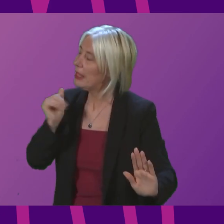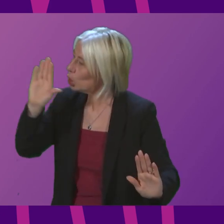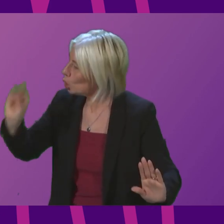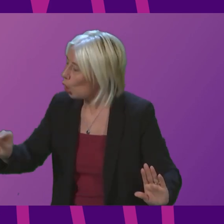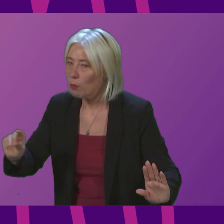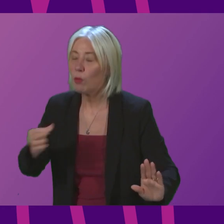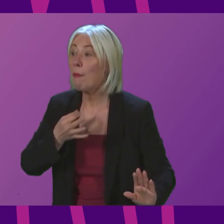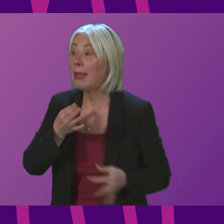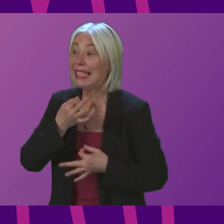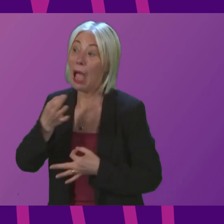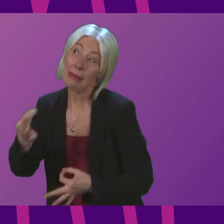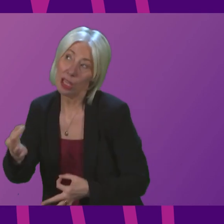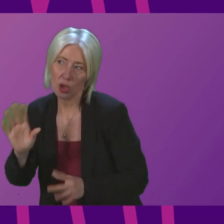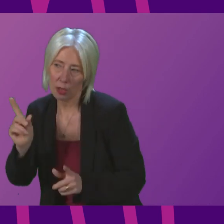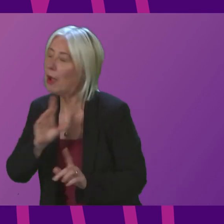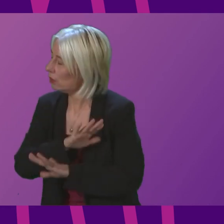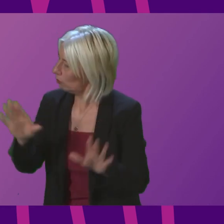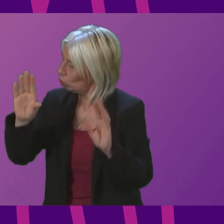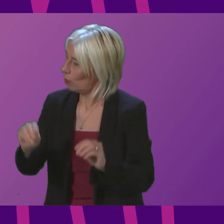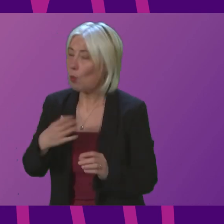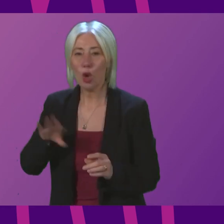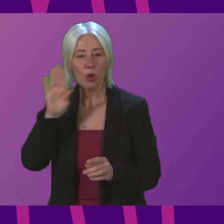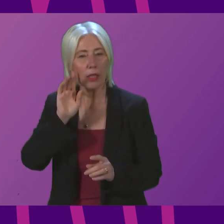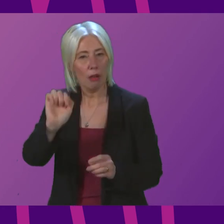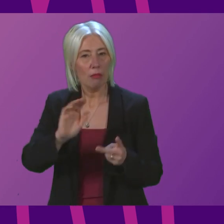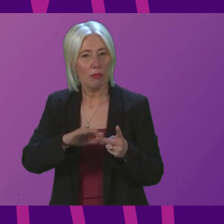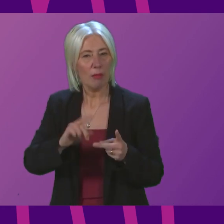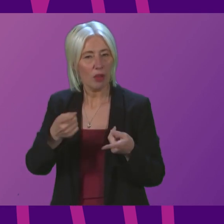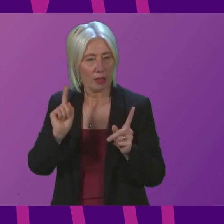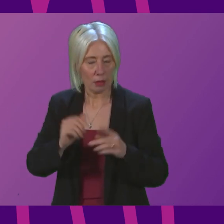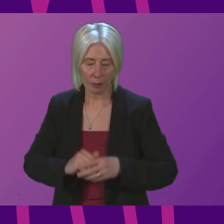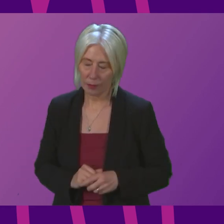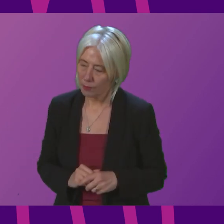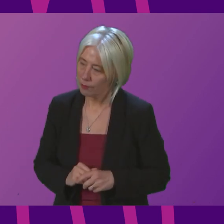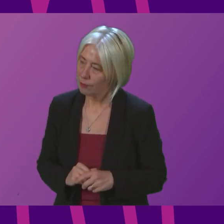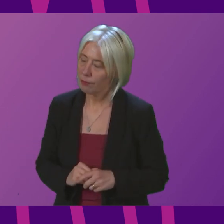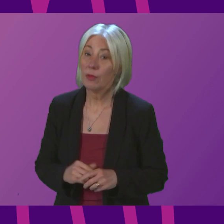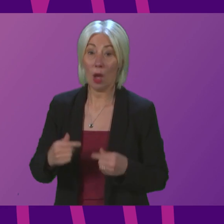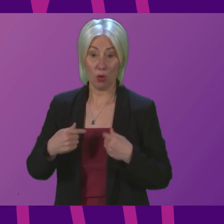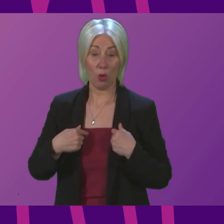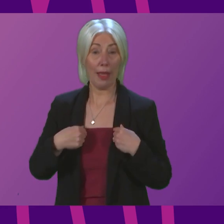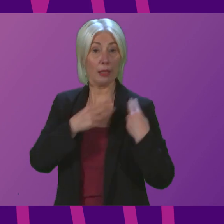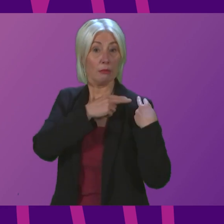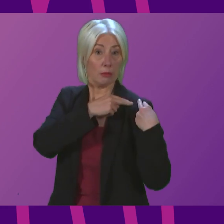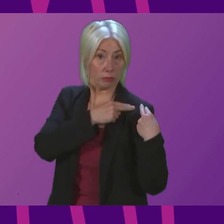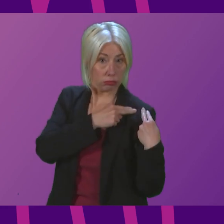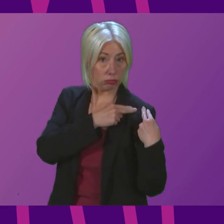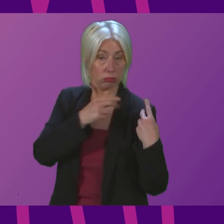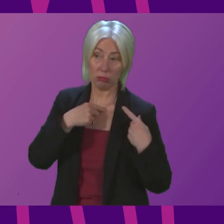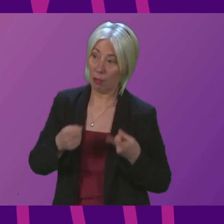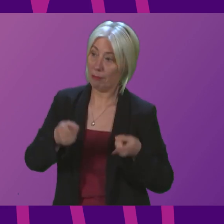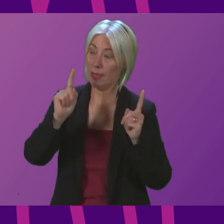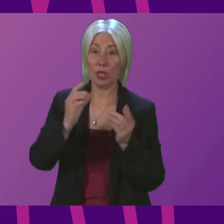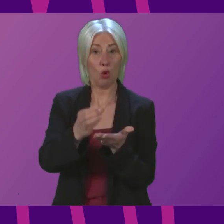the temptation and very much like to hear the Deputy First Minister. So, consistent with my obligations under the Ministerial